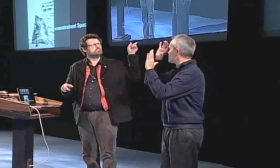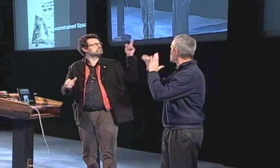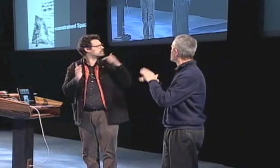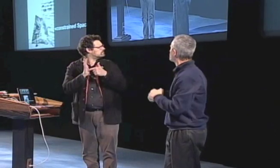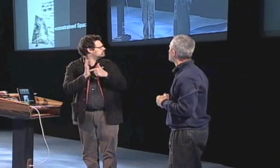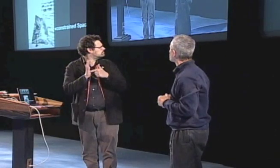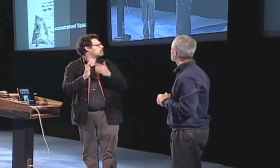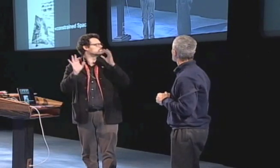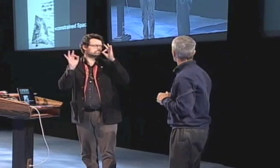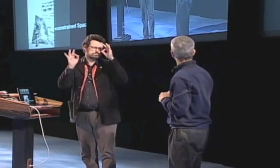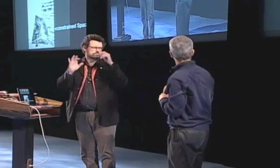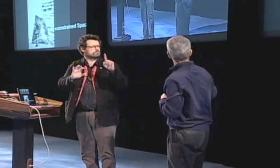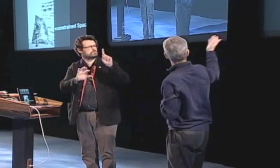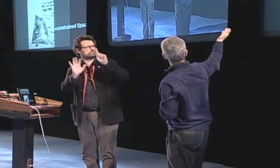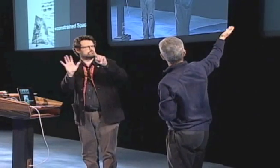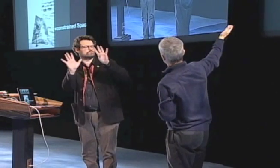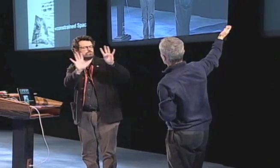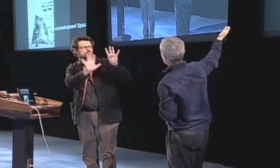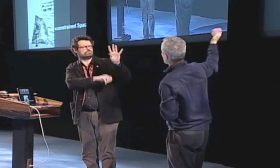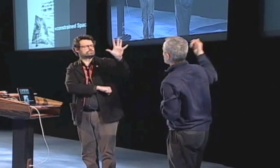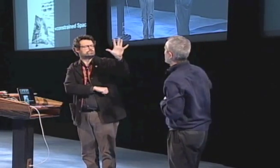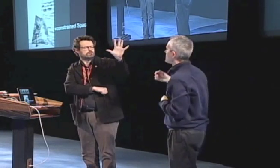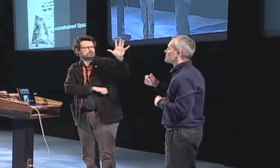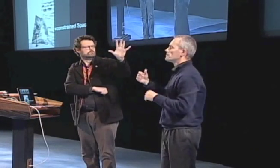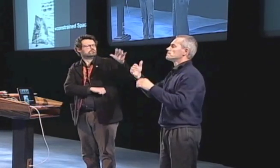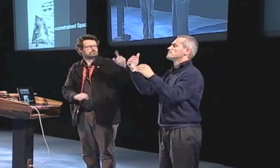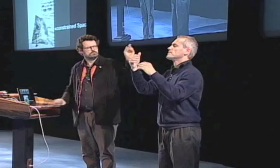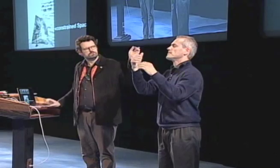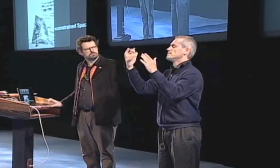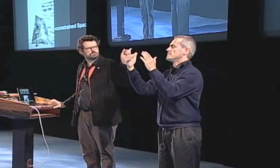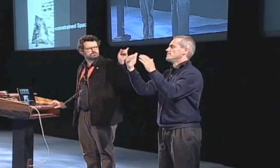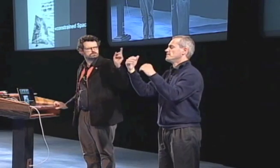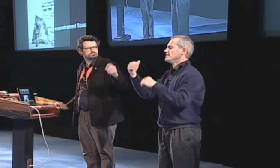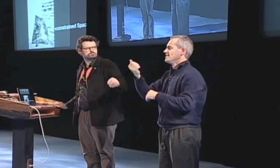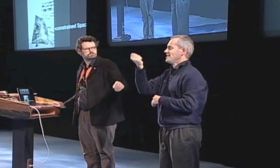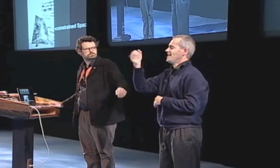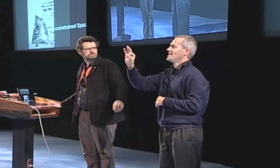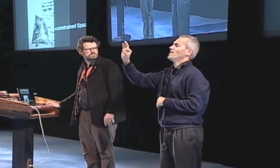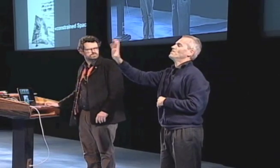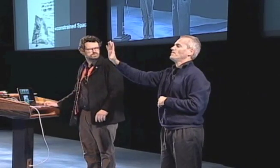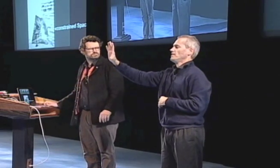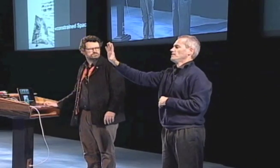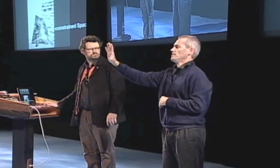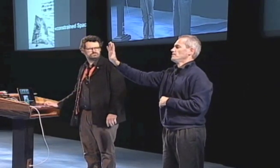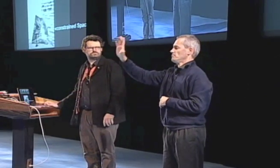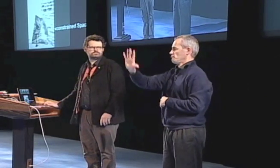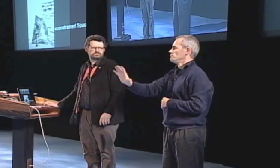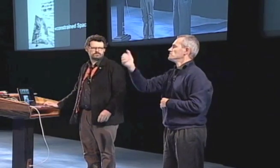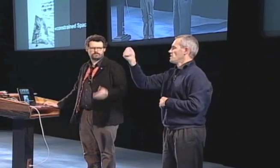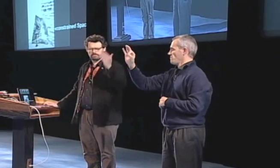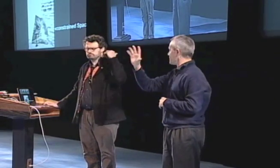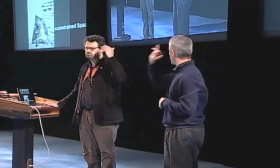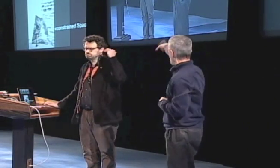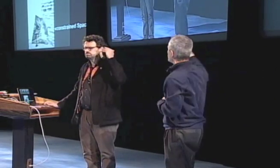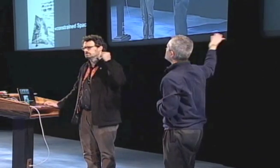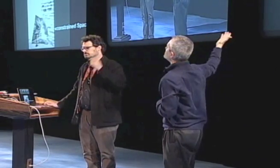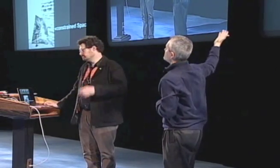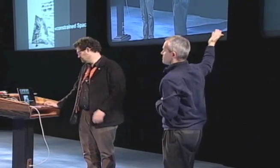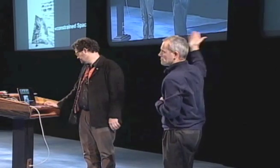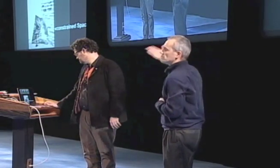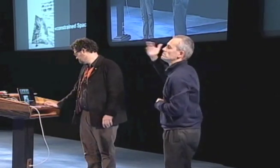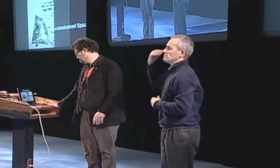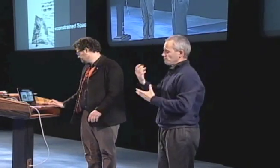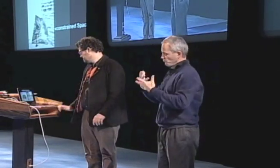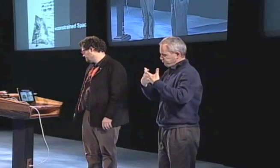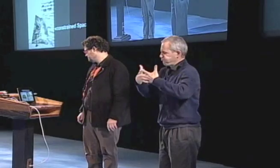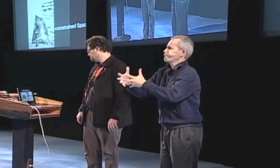I was able to express the frustrations I had had through pounding of this metal, and then that became a visual